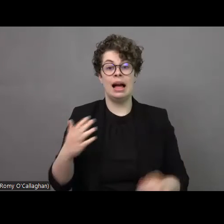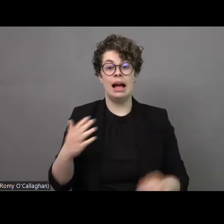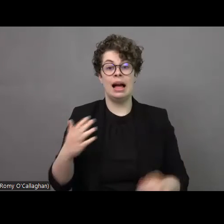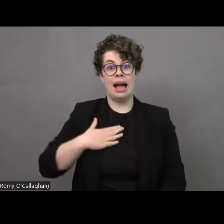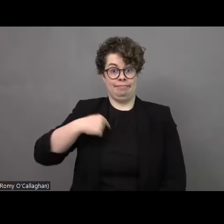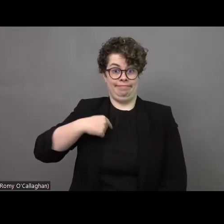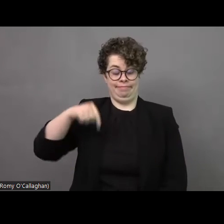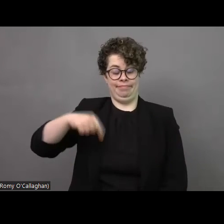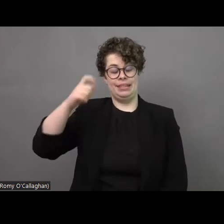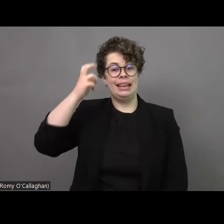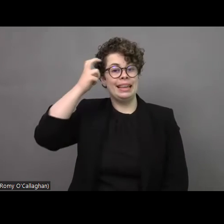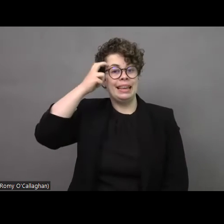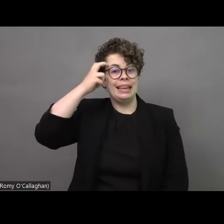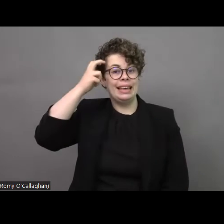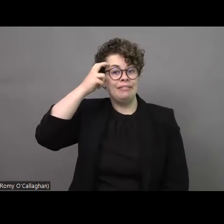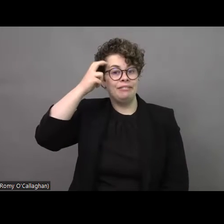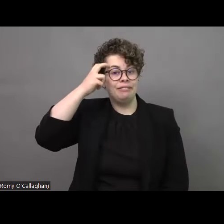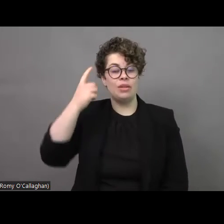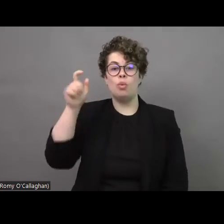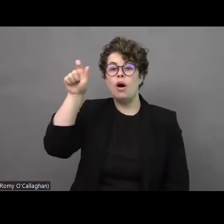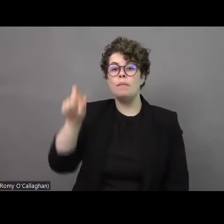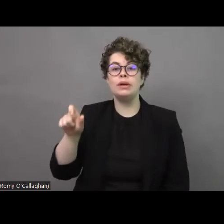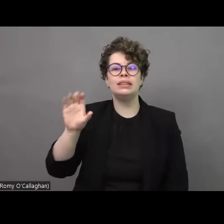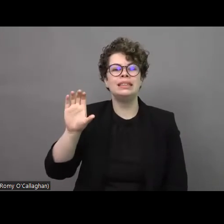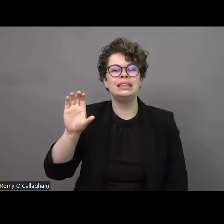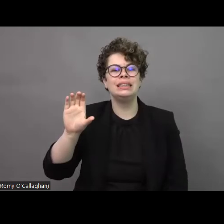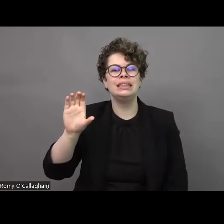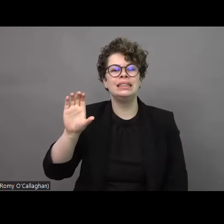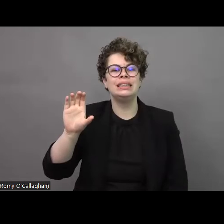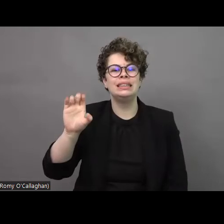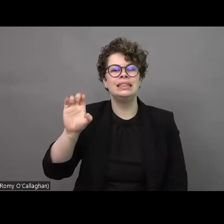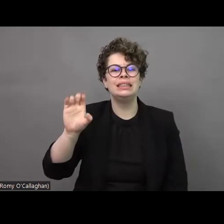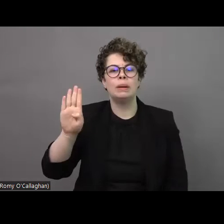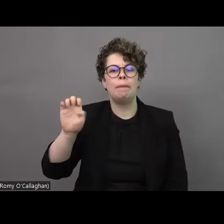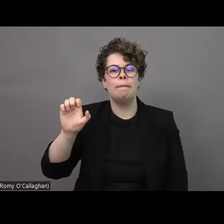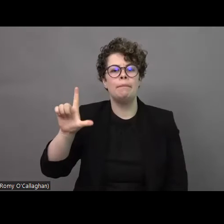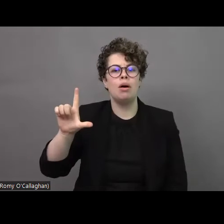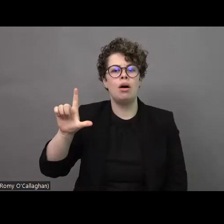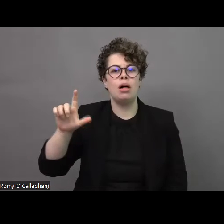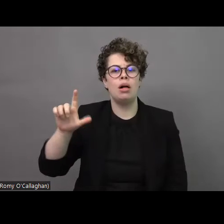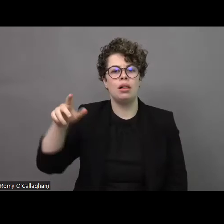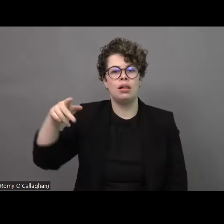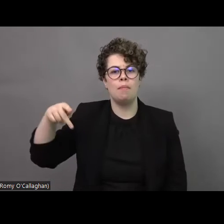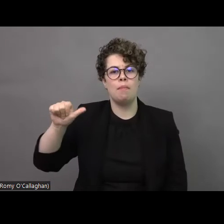when a cerebral palsy guy over 20